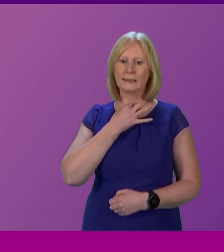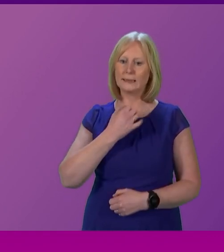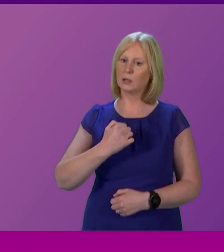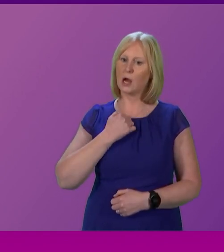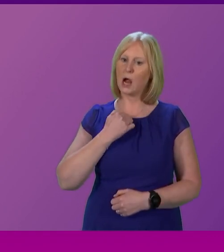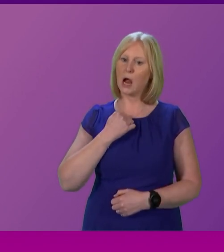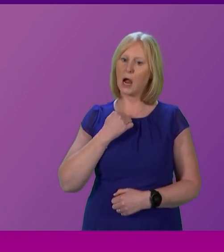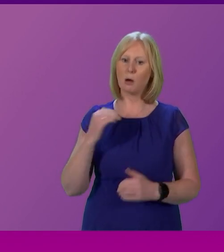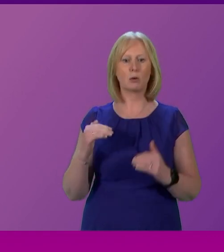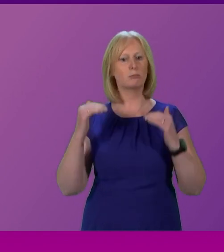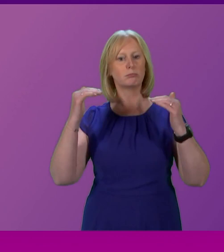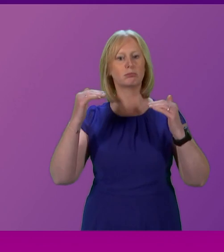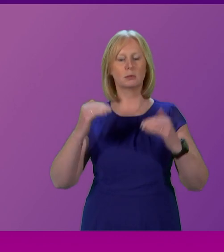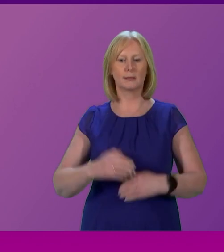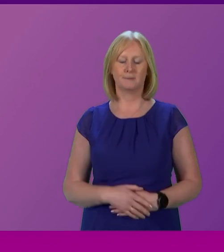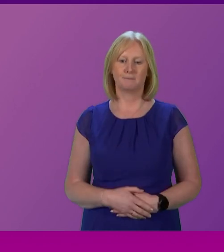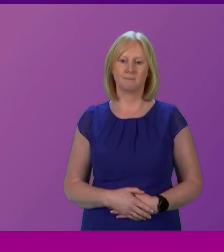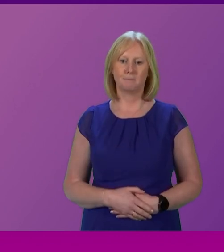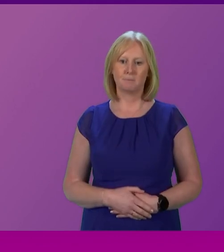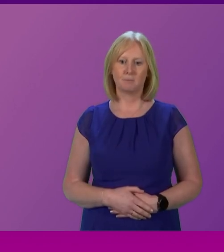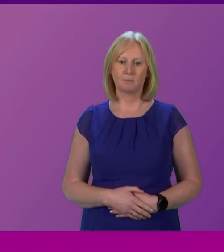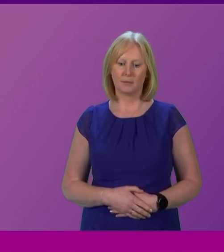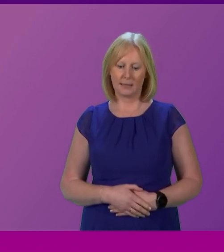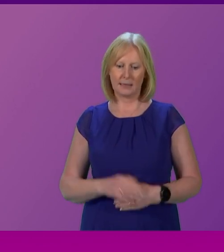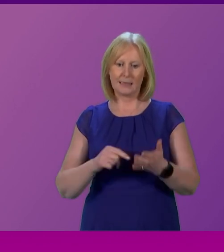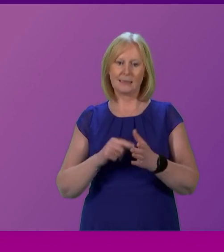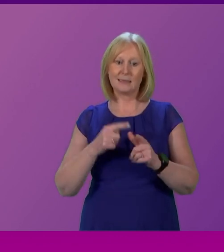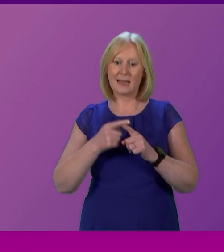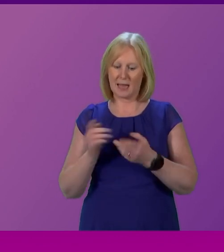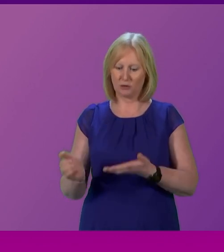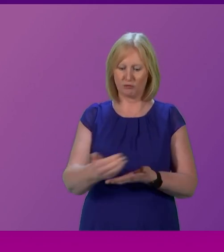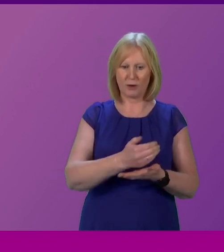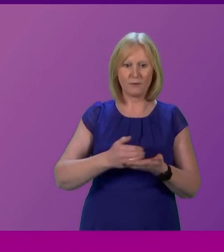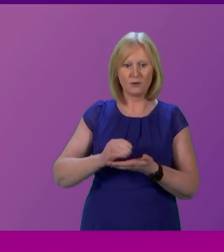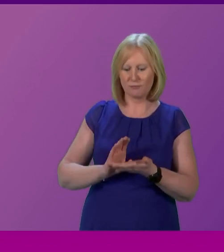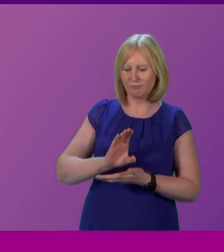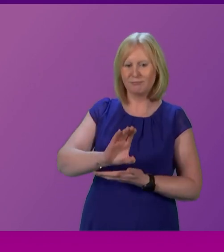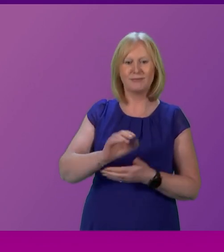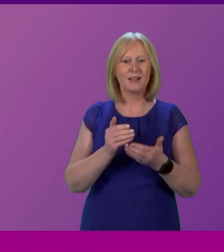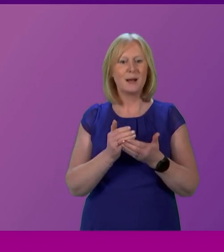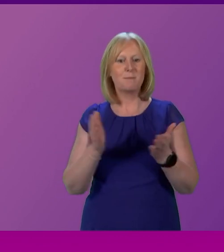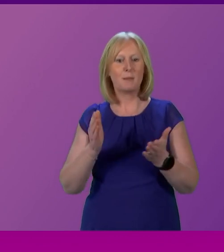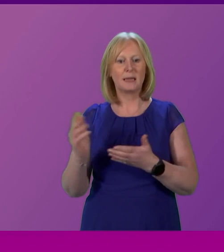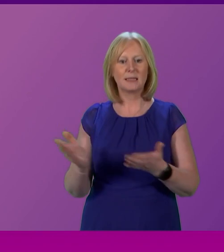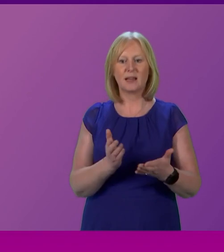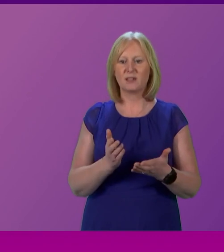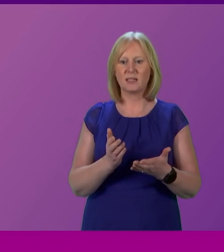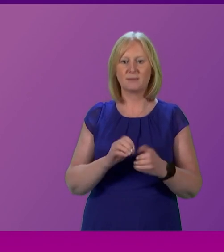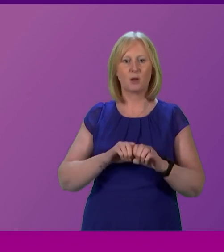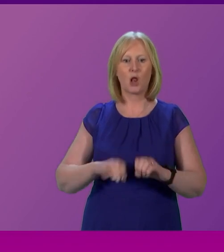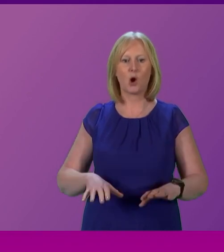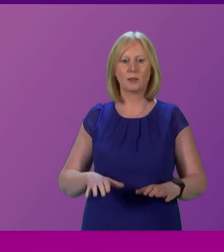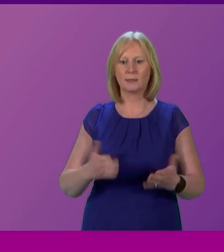-class standing. The tax revenues that could be used to fund public services, now lost. And the health and social care sectors